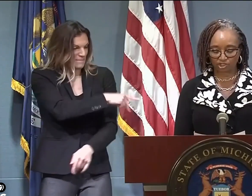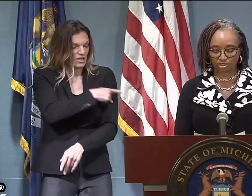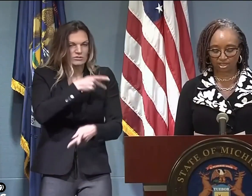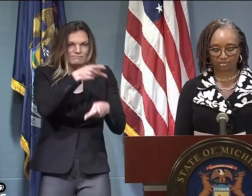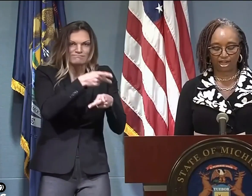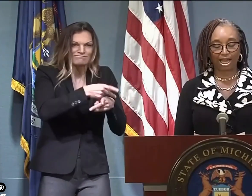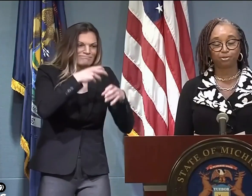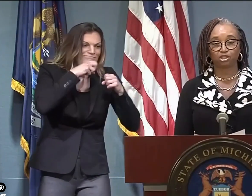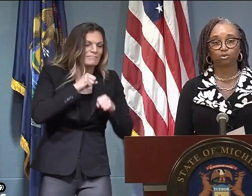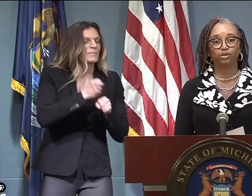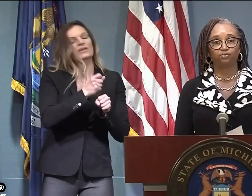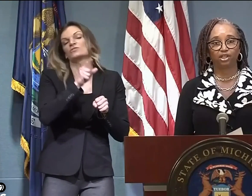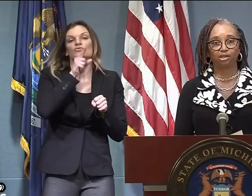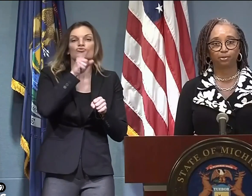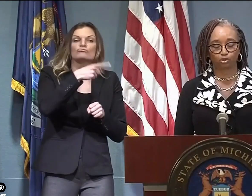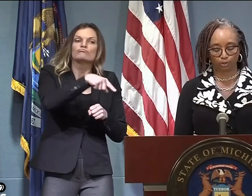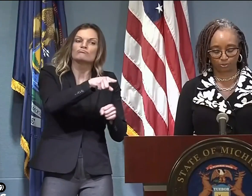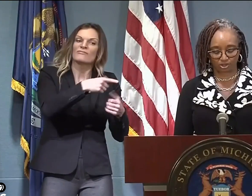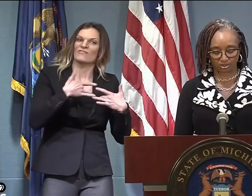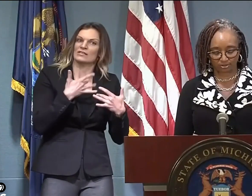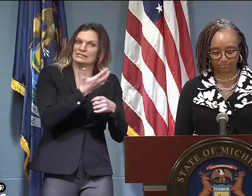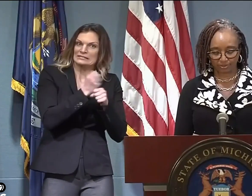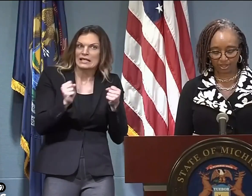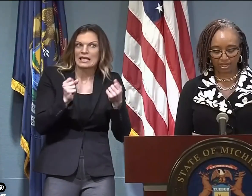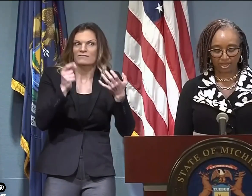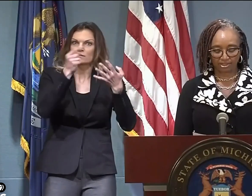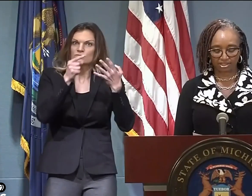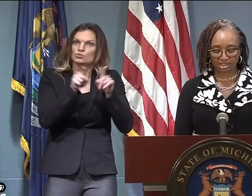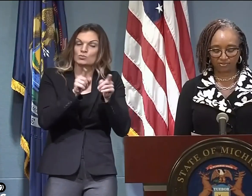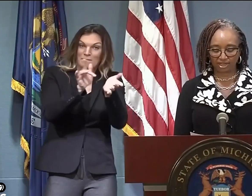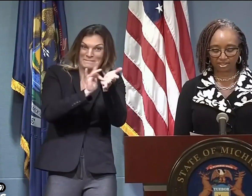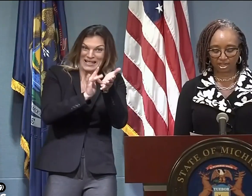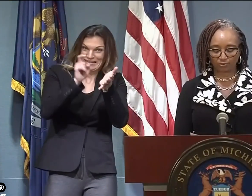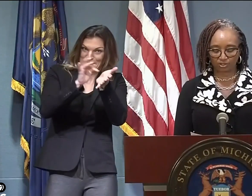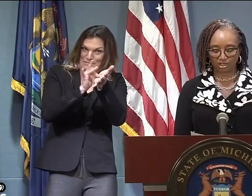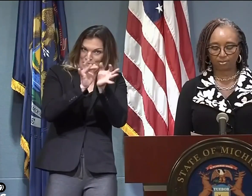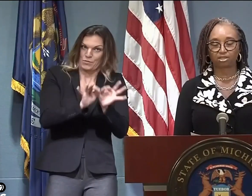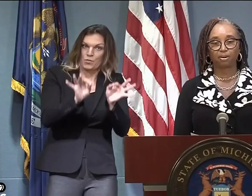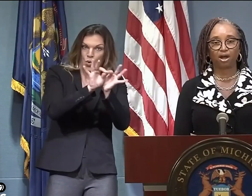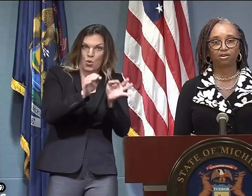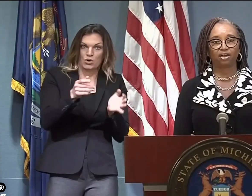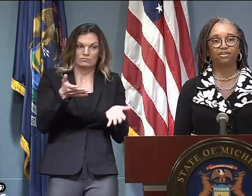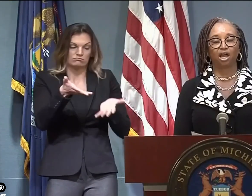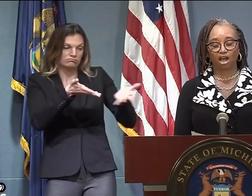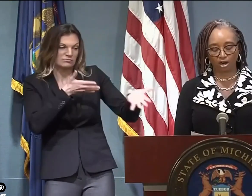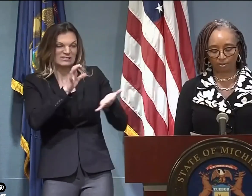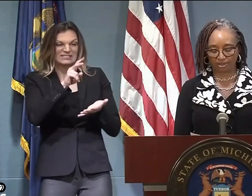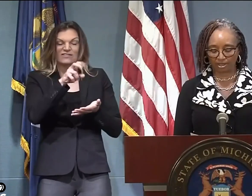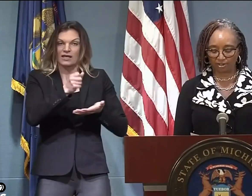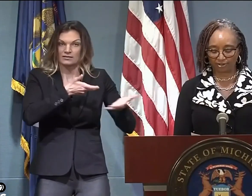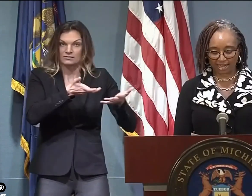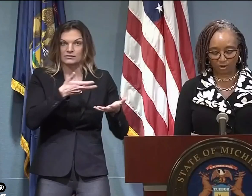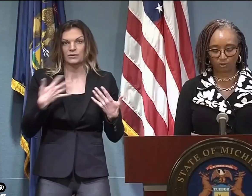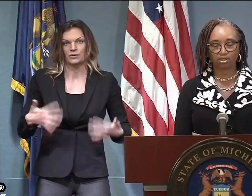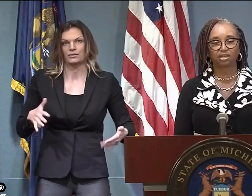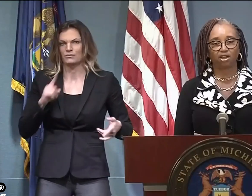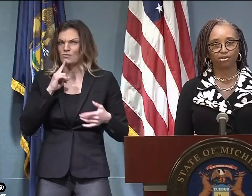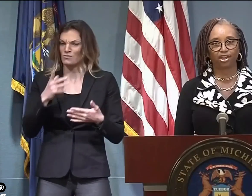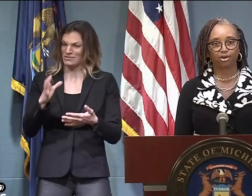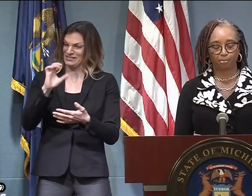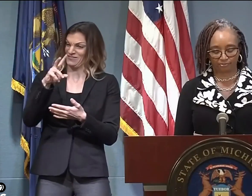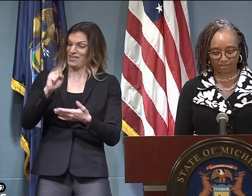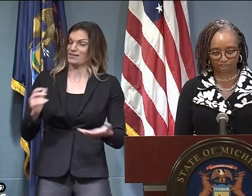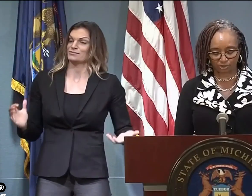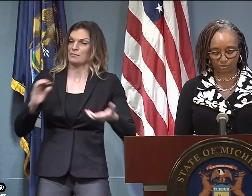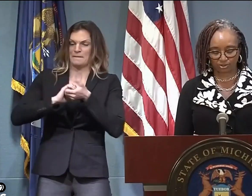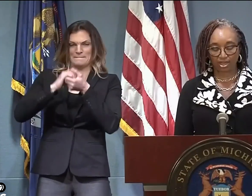patient care, and ensuring patients have options when filling prescriptions. The CVS Health team is part of